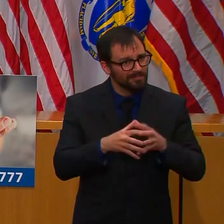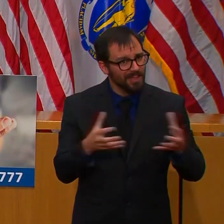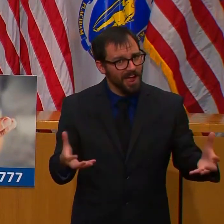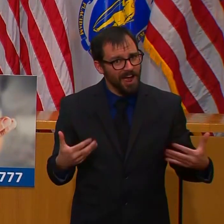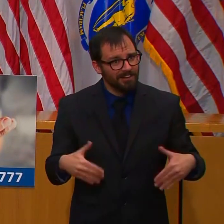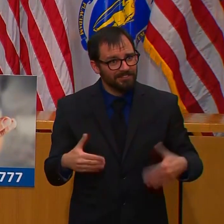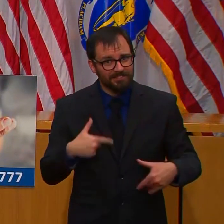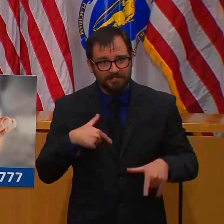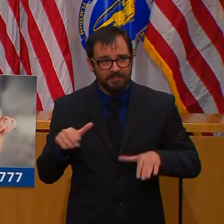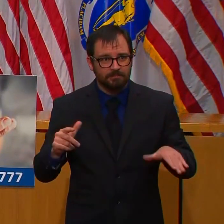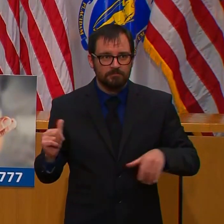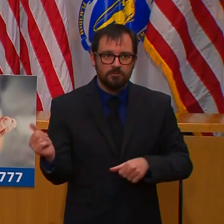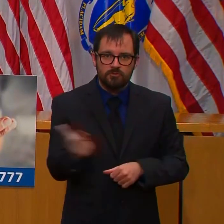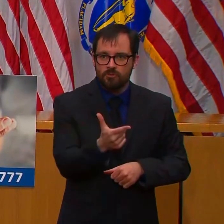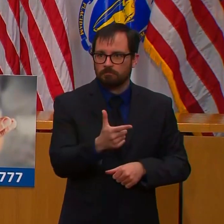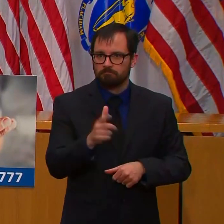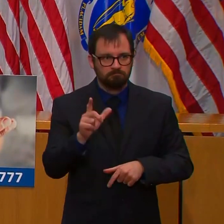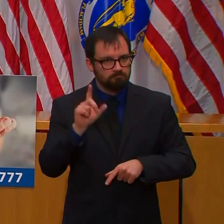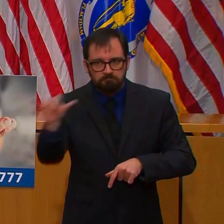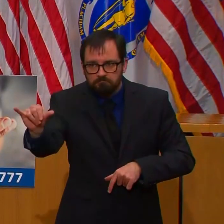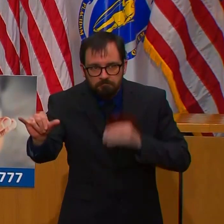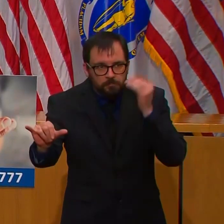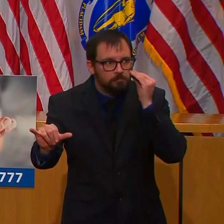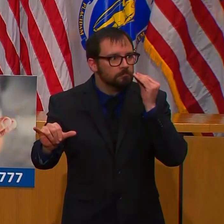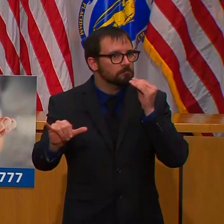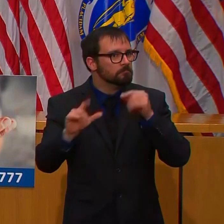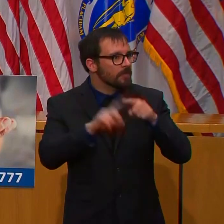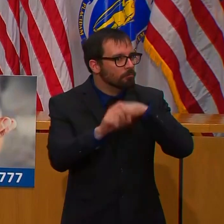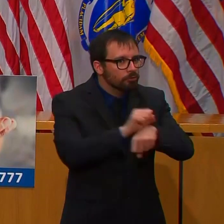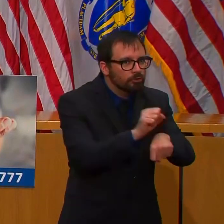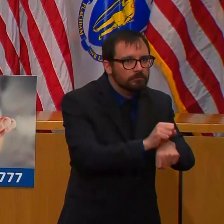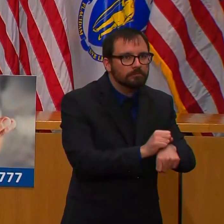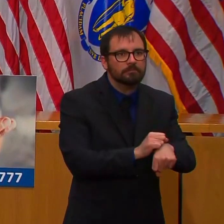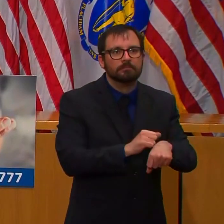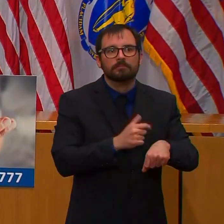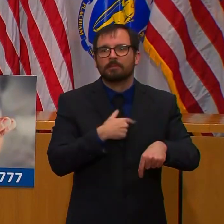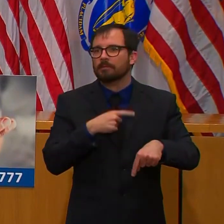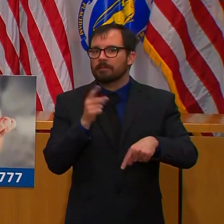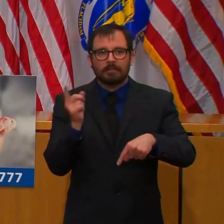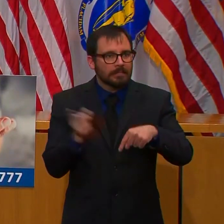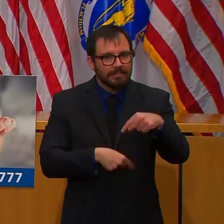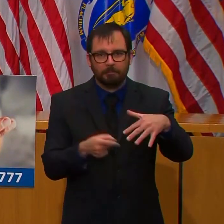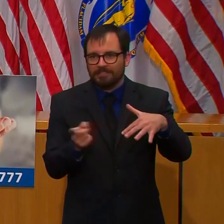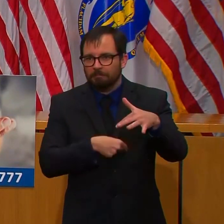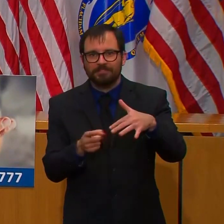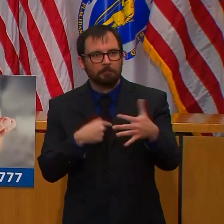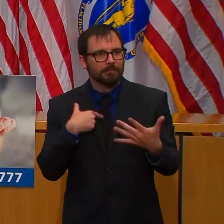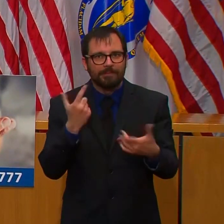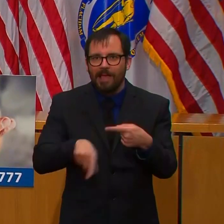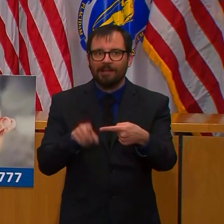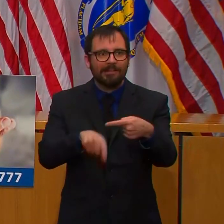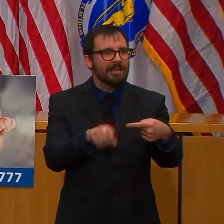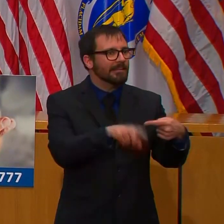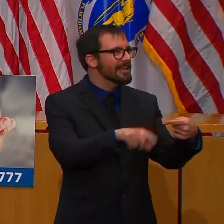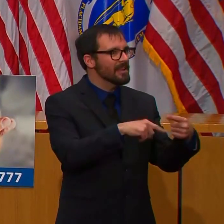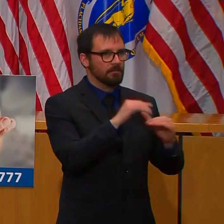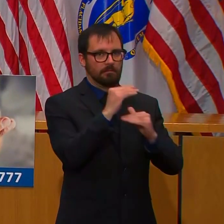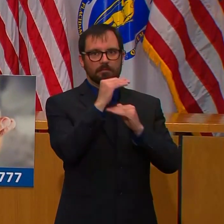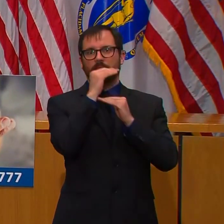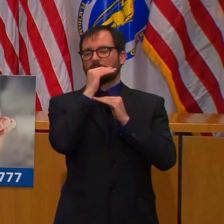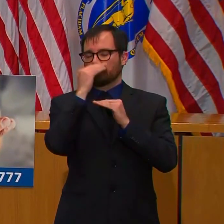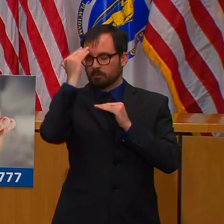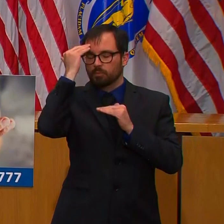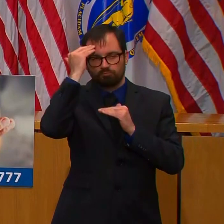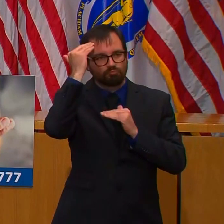to not go to school, to skip weddings, to skip funerals, to skip classes, going to the houses of worship